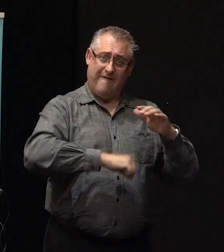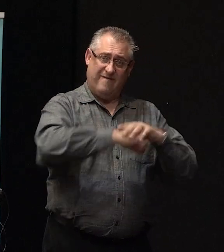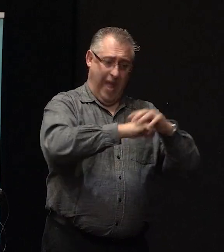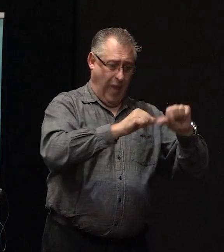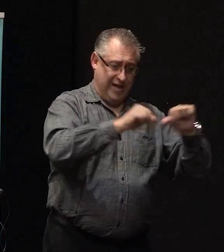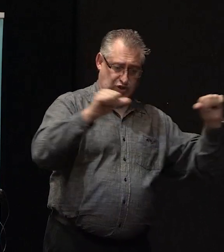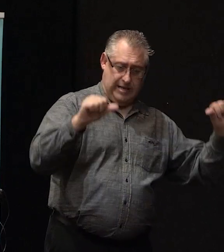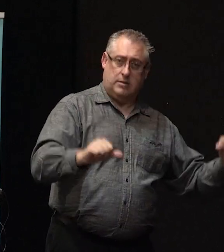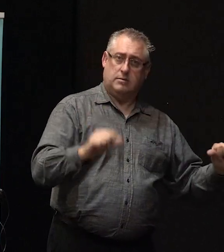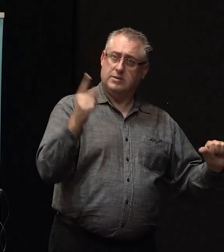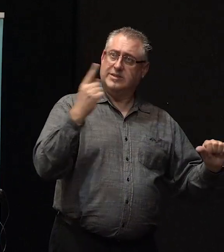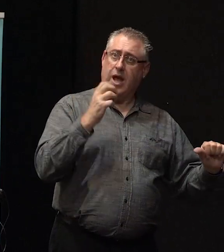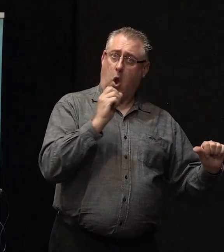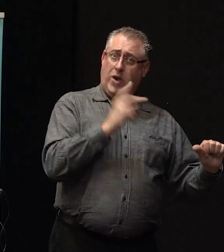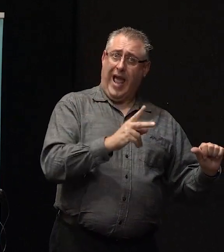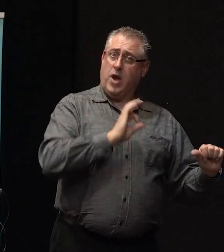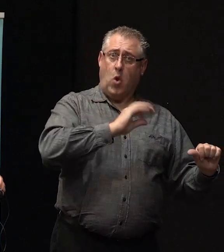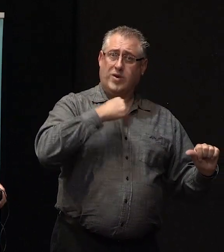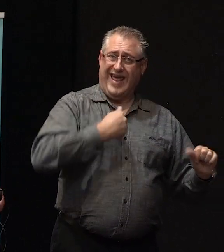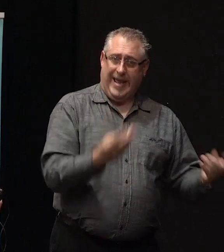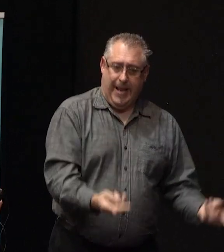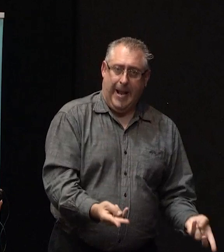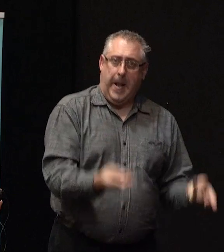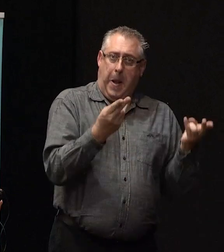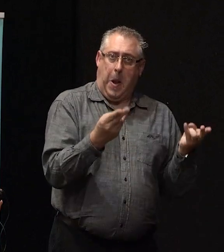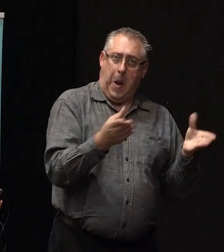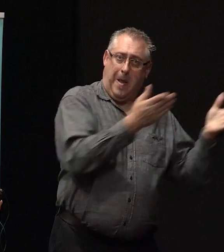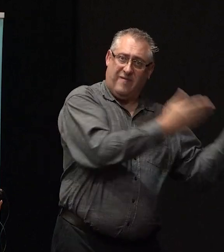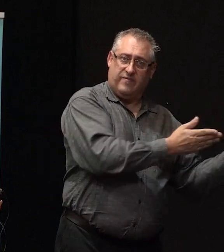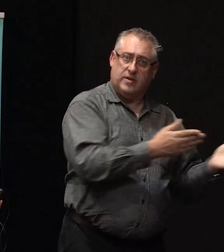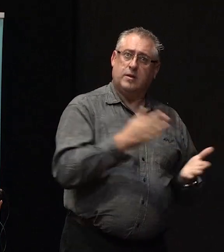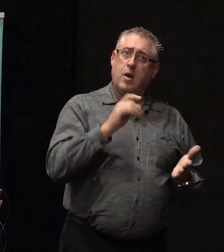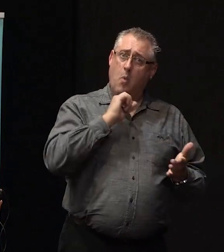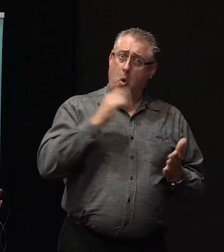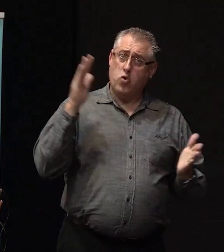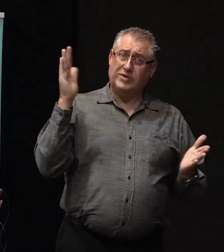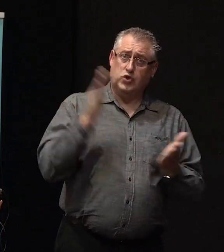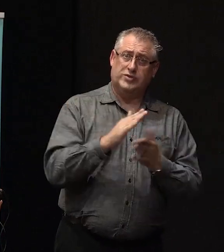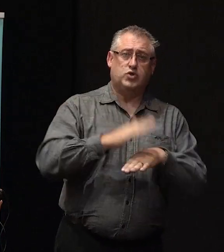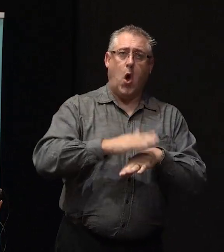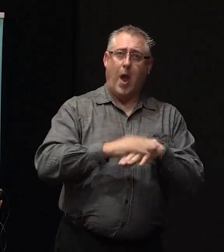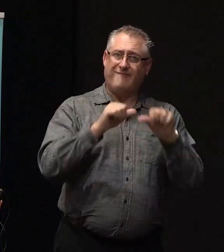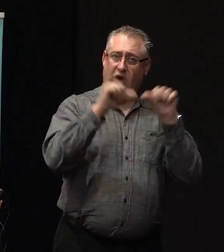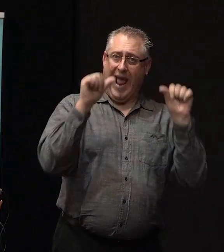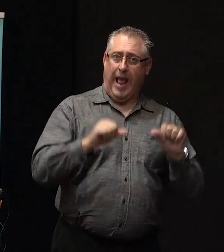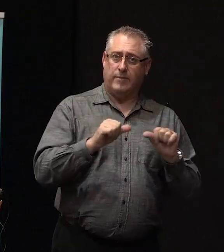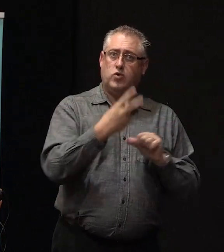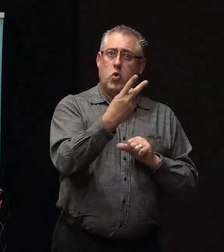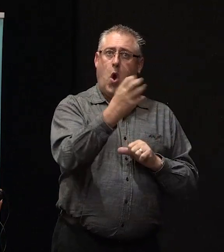if they're saying they're okay and the house doesn't need to be lifted or whatever, would this reduce the time frame on repairs from 2015